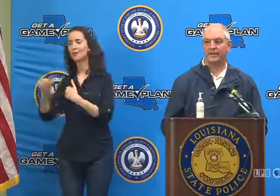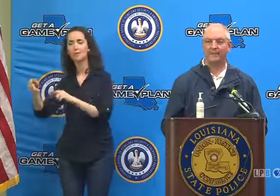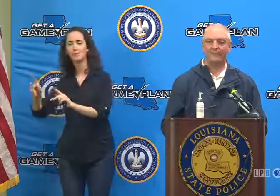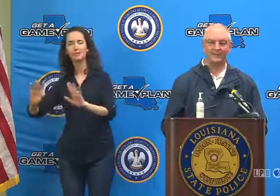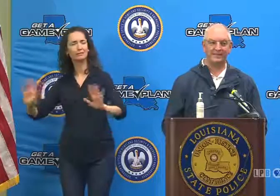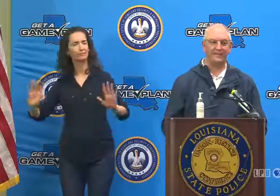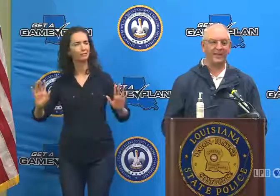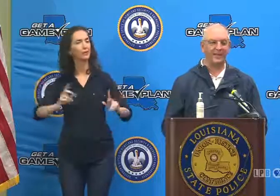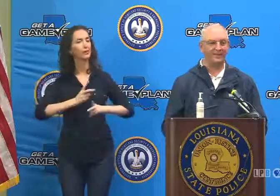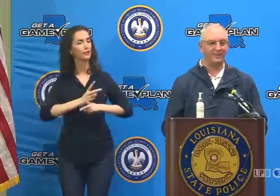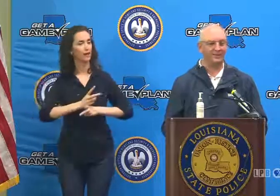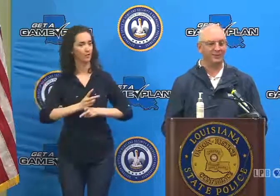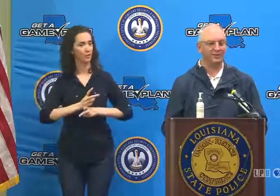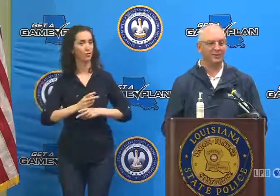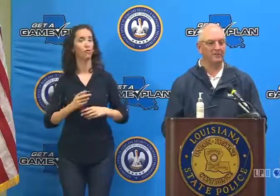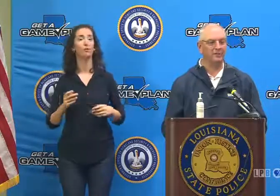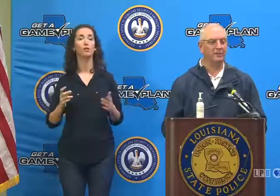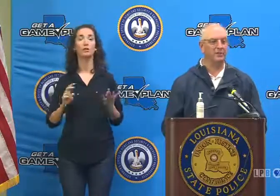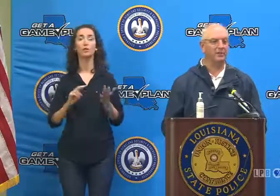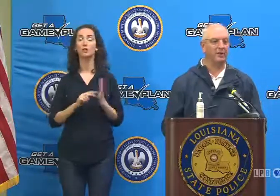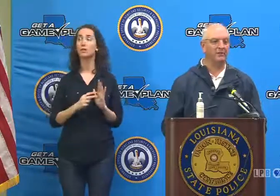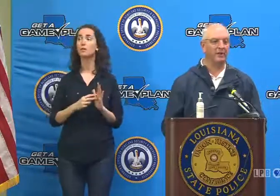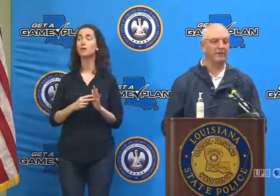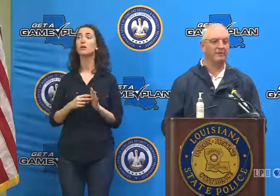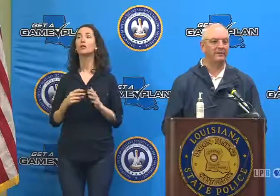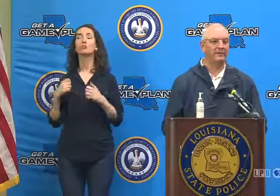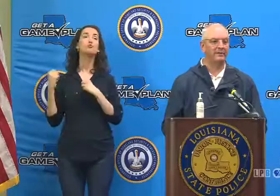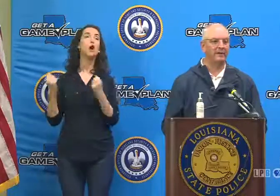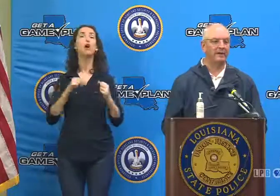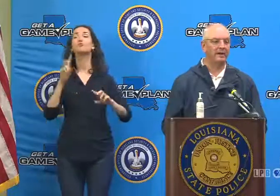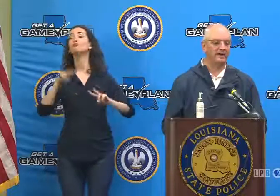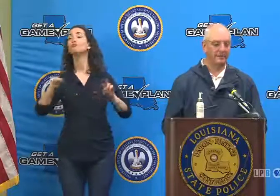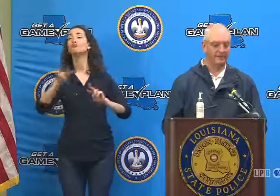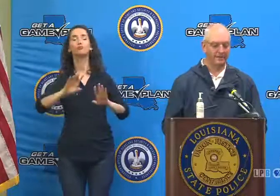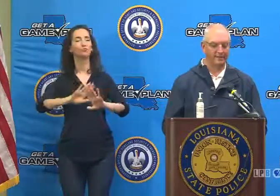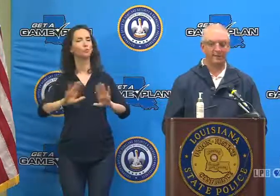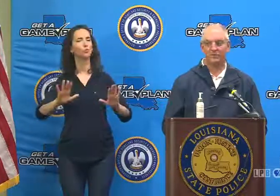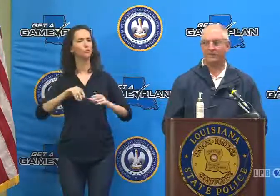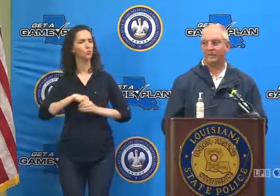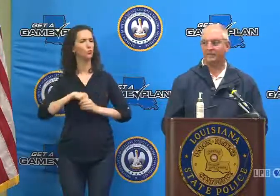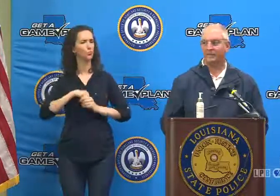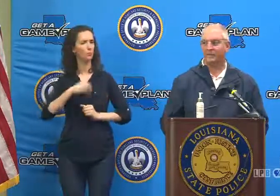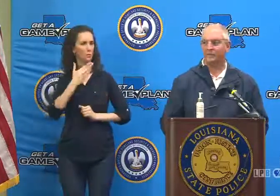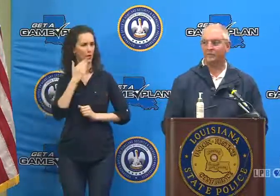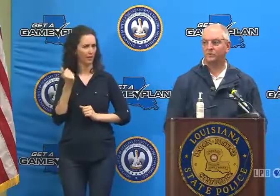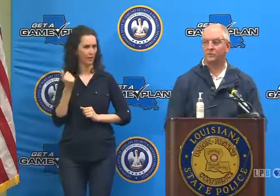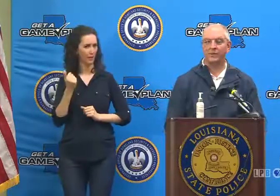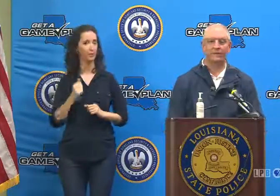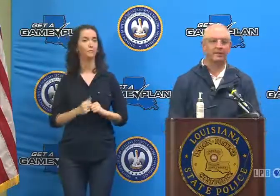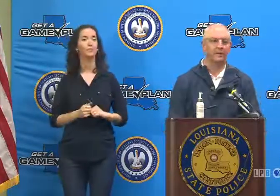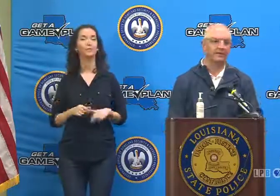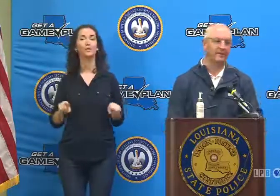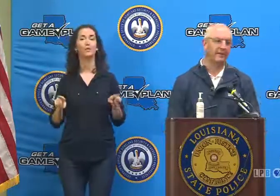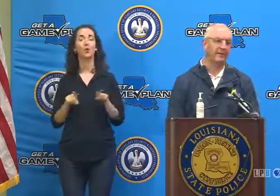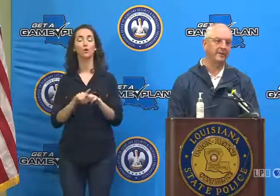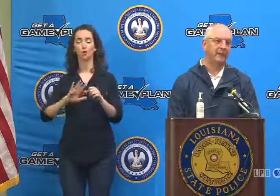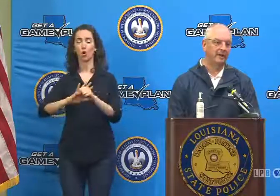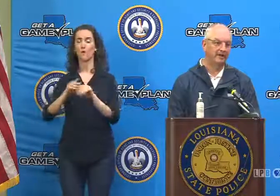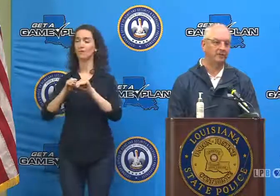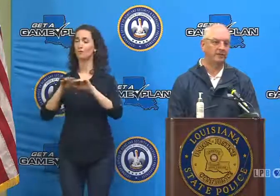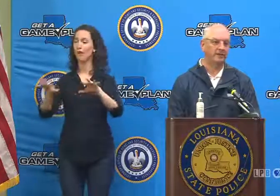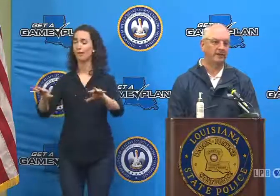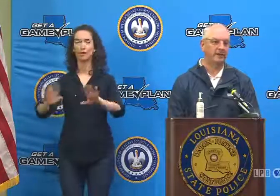And that means don't get out sooner than you should and drive around. It also means don't spread COVID